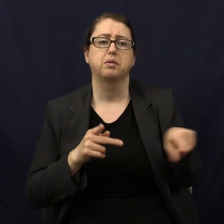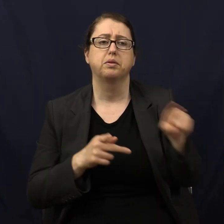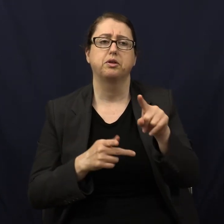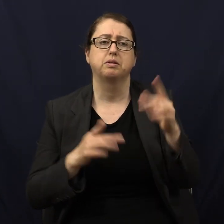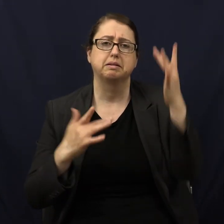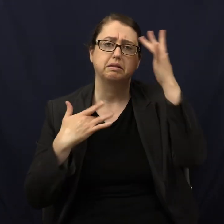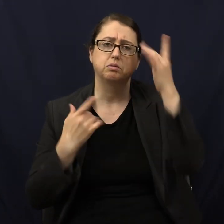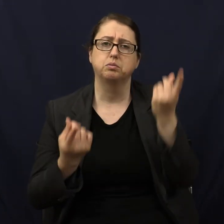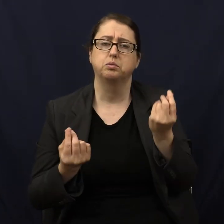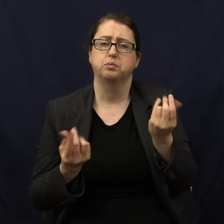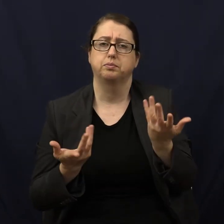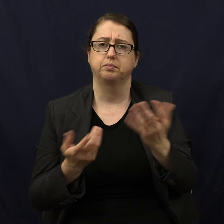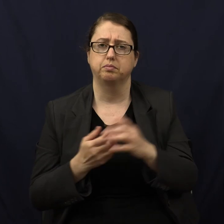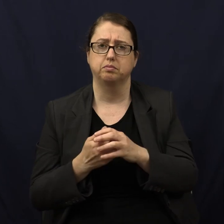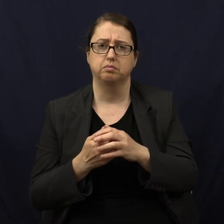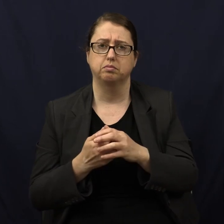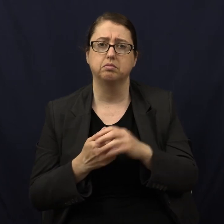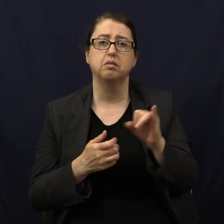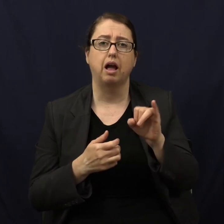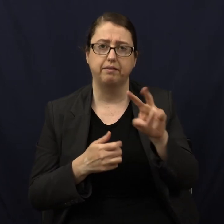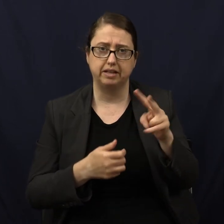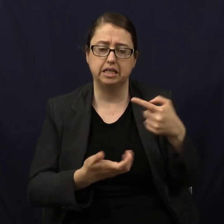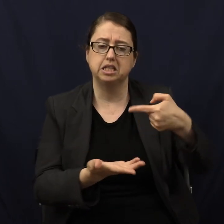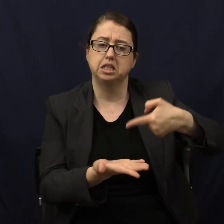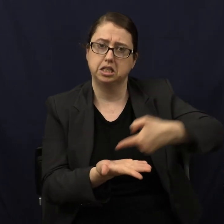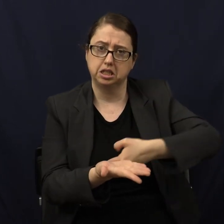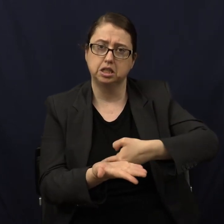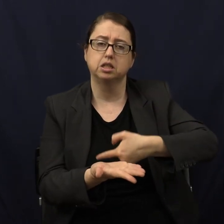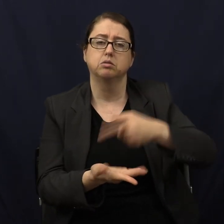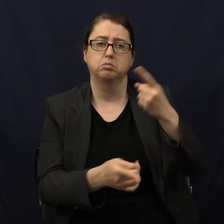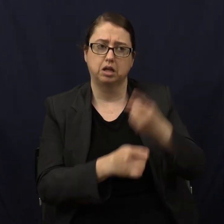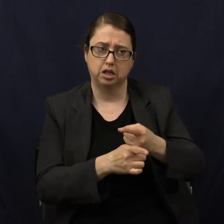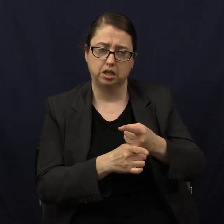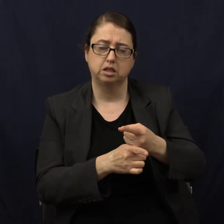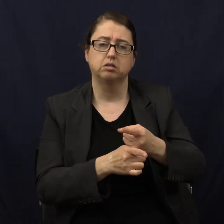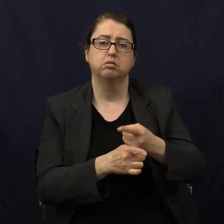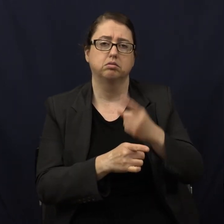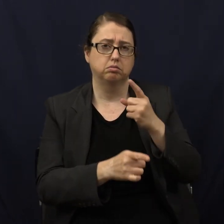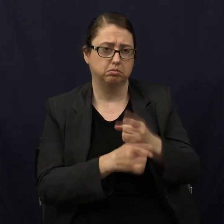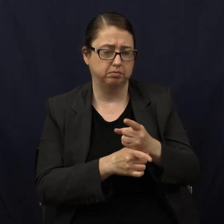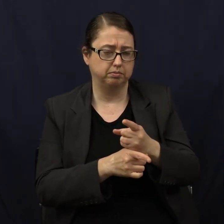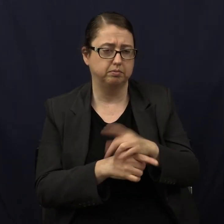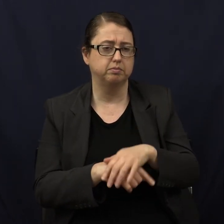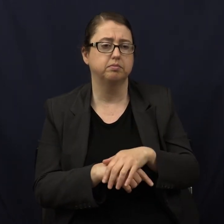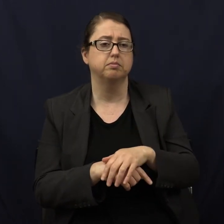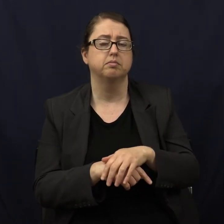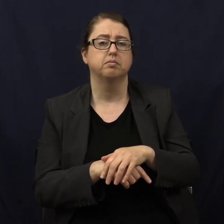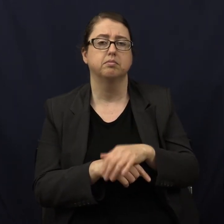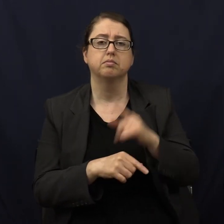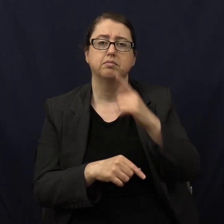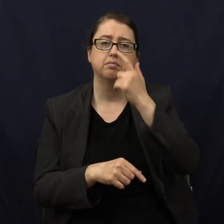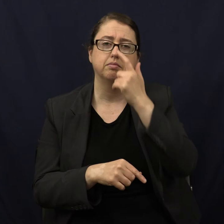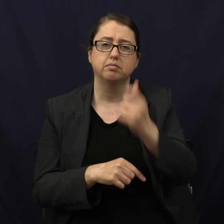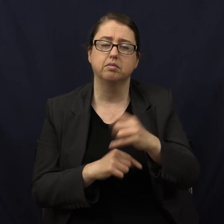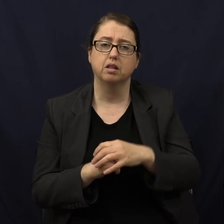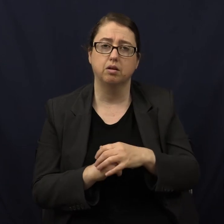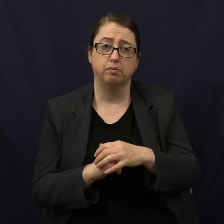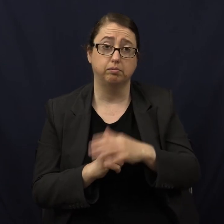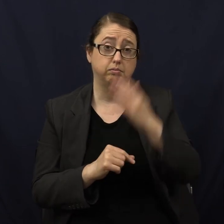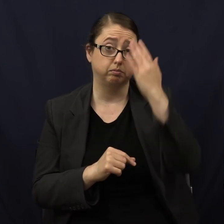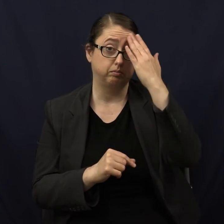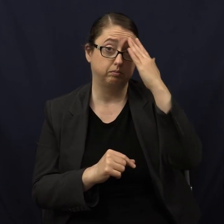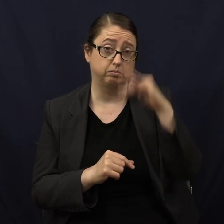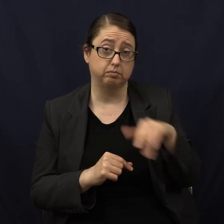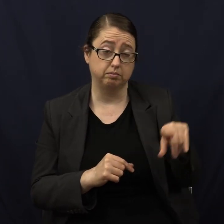like that? Yeah, IV. Sure. Pretty straightforward, right? Now, what's interesting is, did you